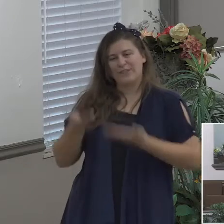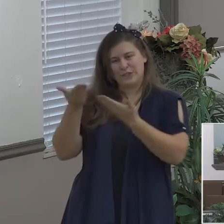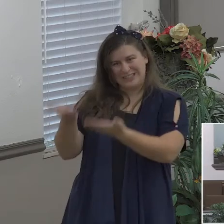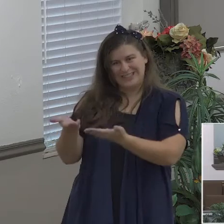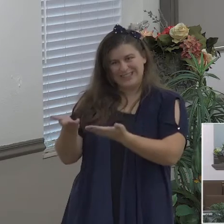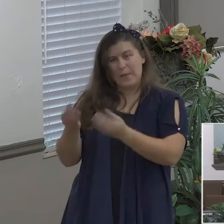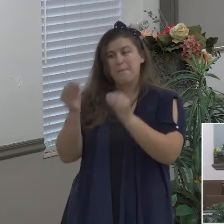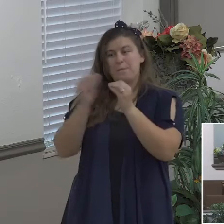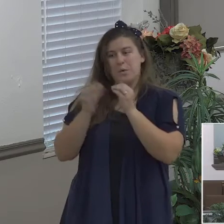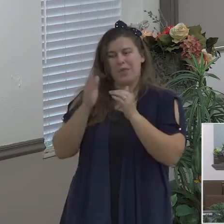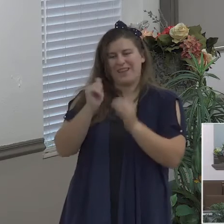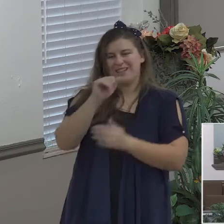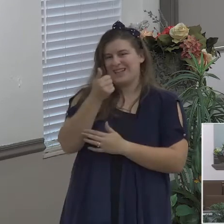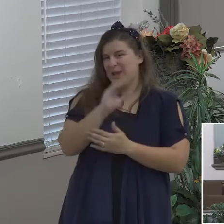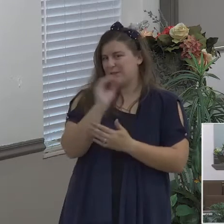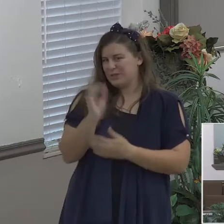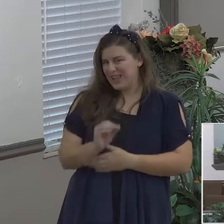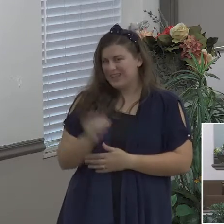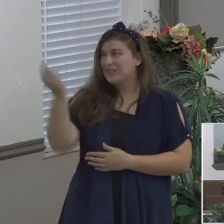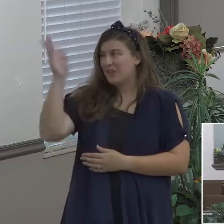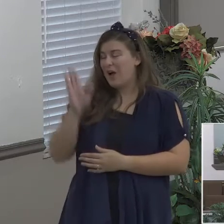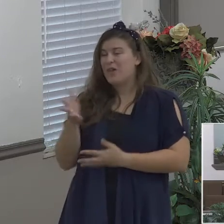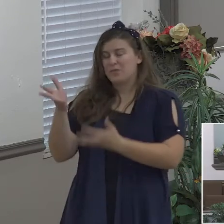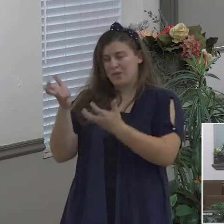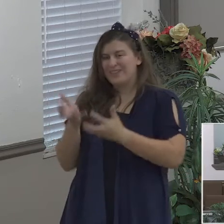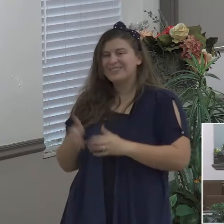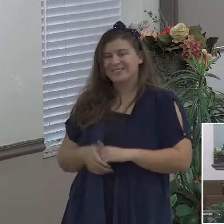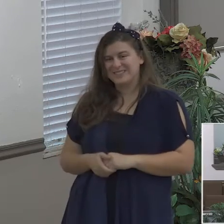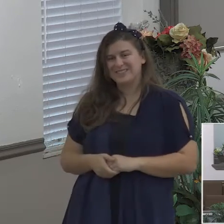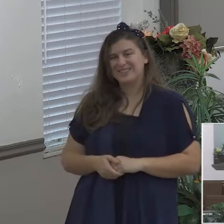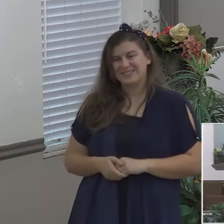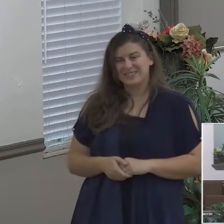and that's 10% of the gross not 10% of the net